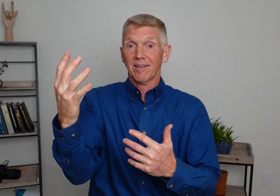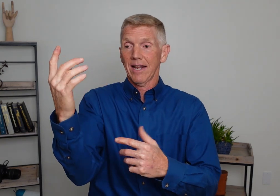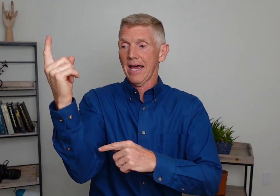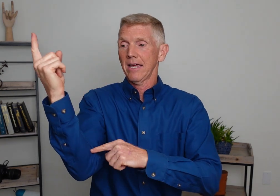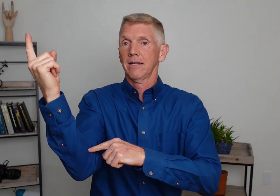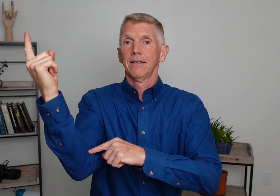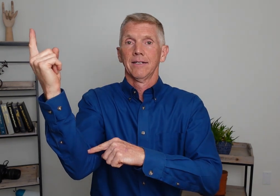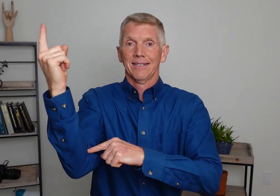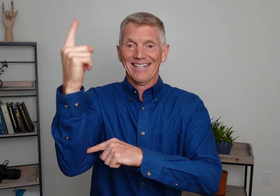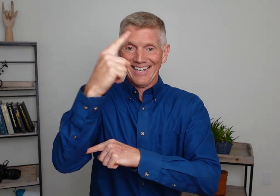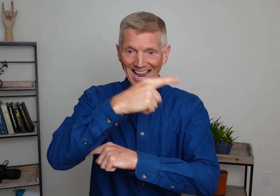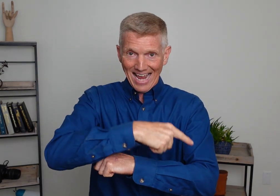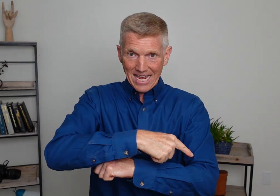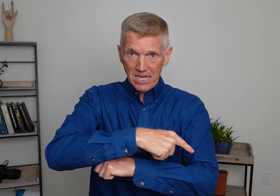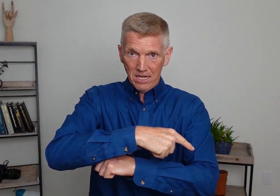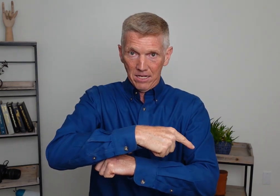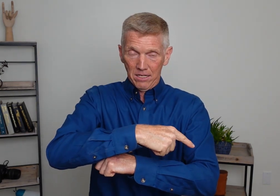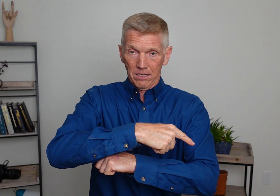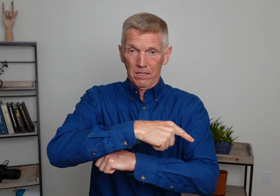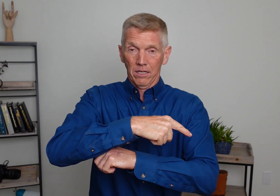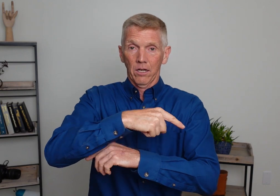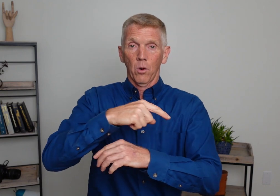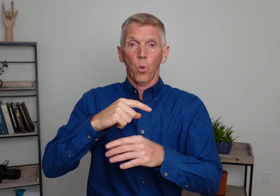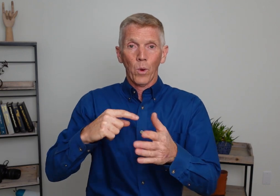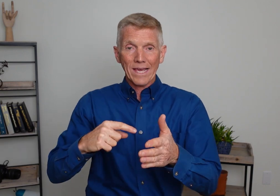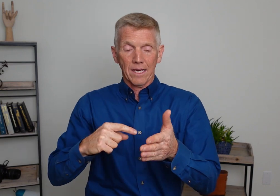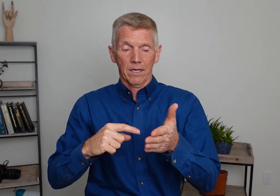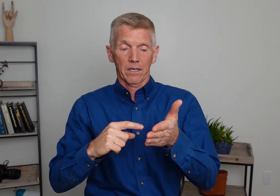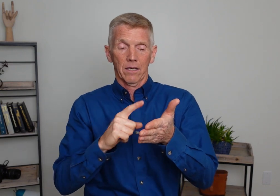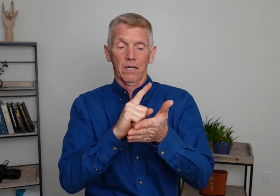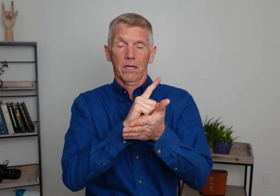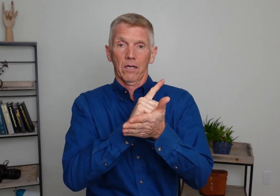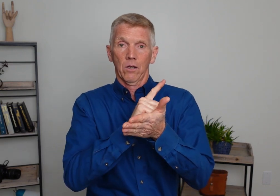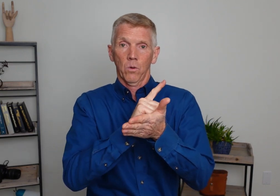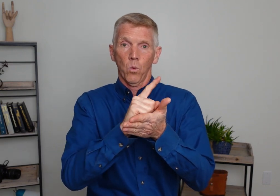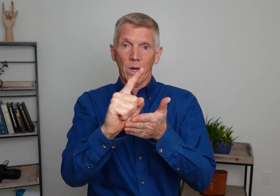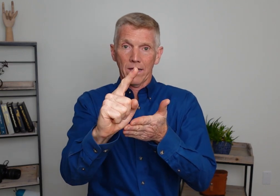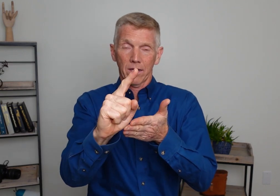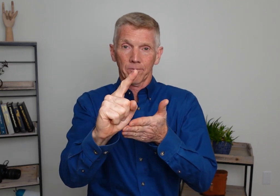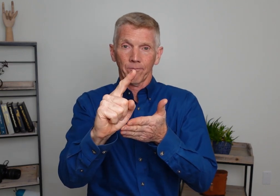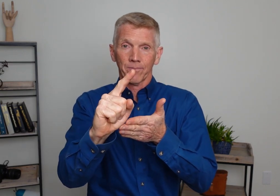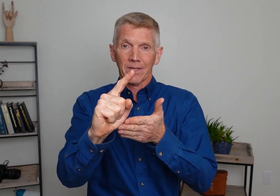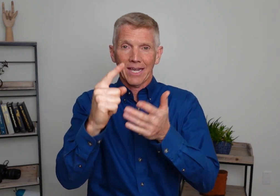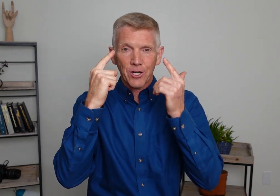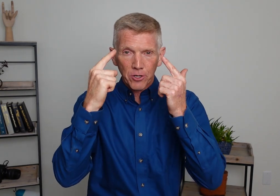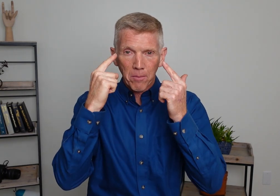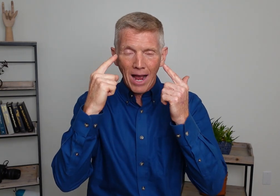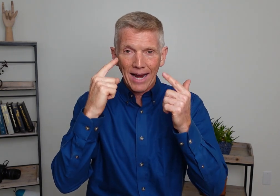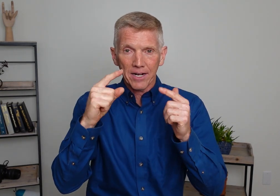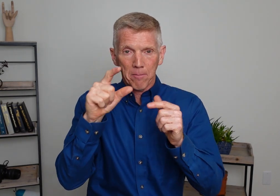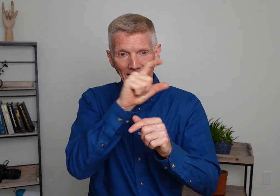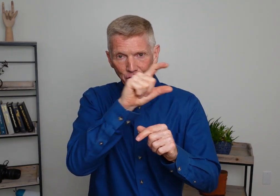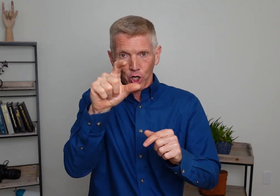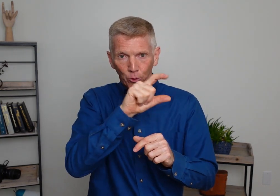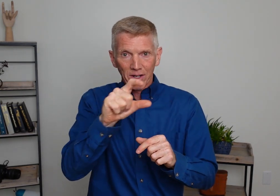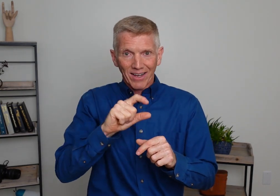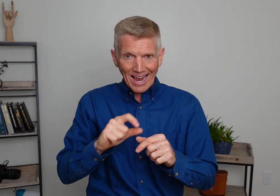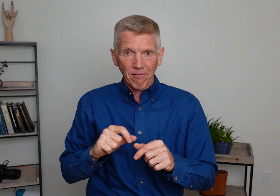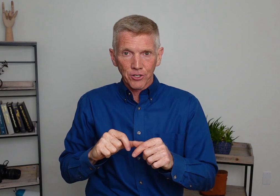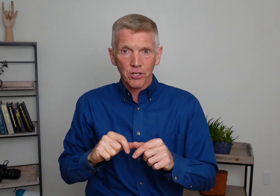today. Day. Week. Week. In your mind, imagine a grid of a calendar.